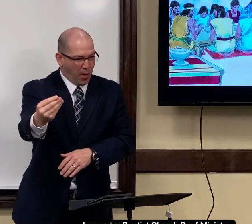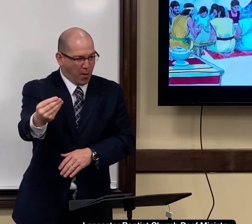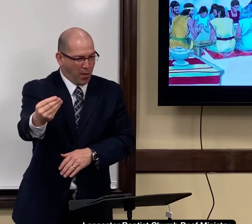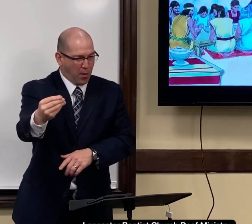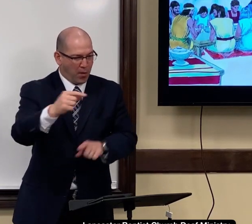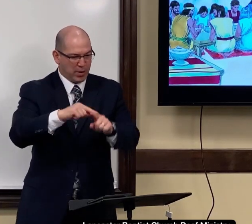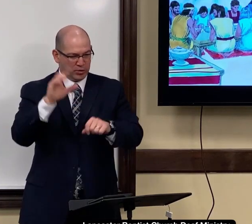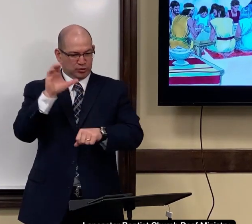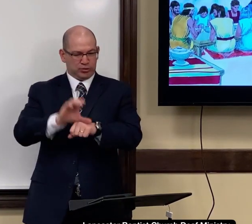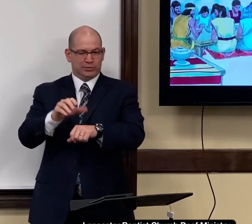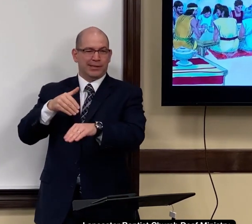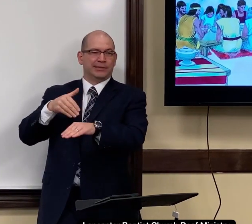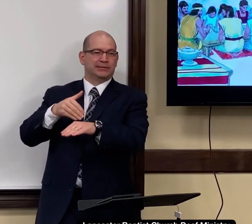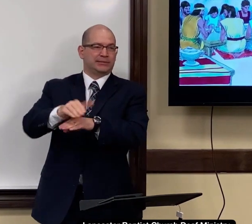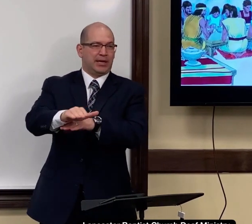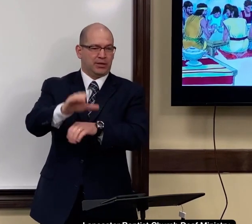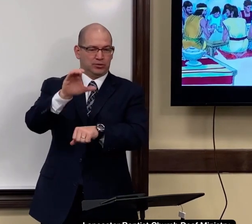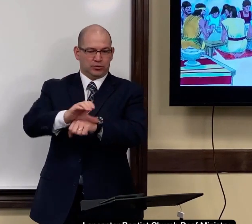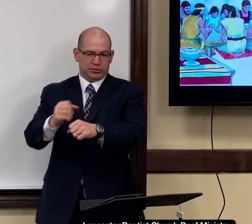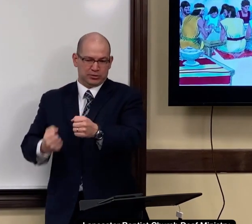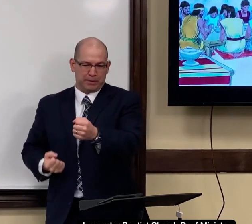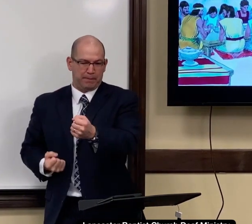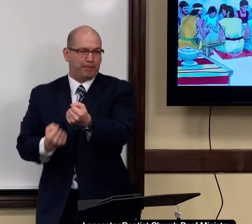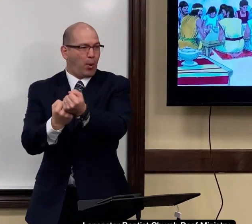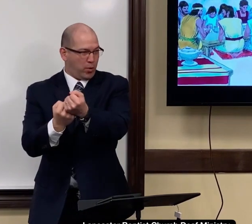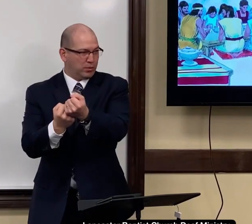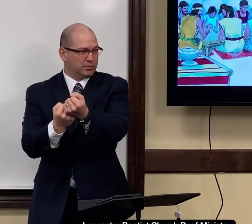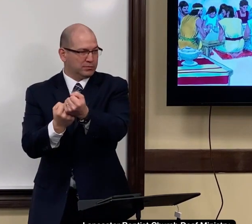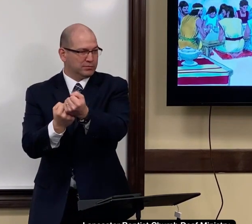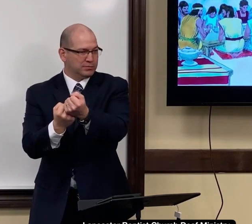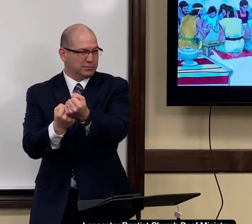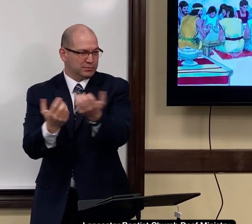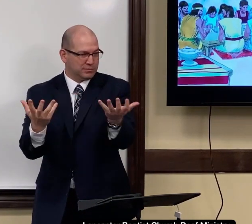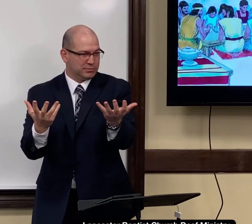Why do missionaries go? Why does the church send them? And support them?